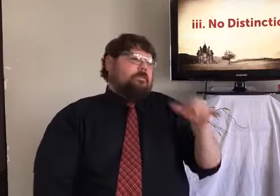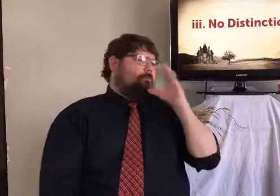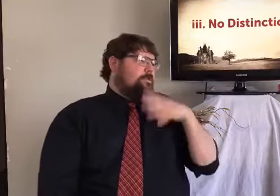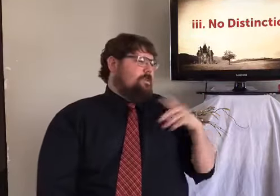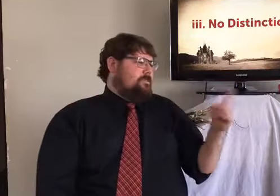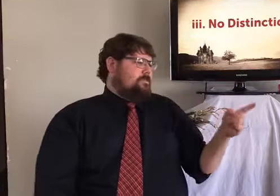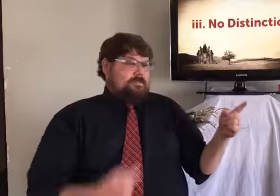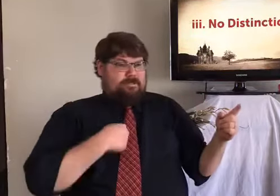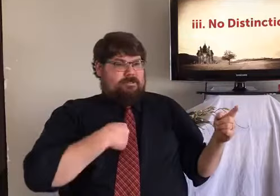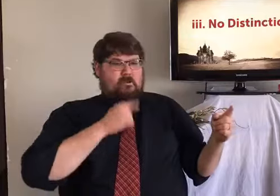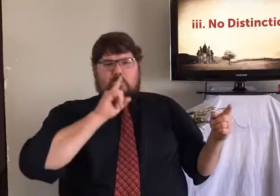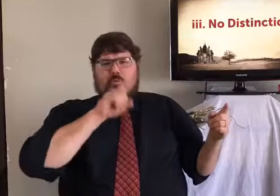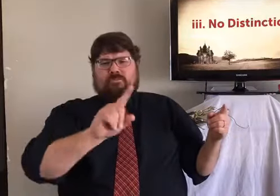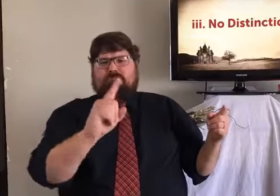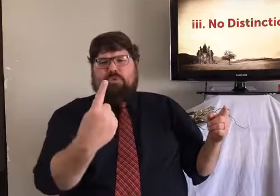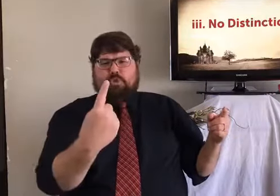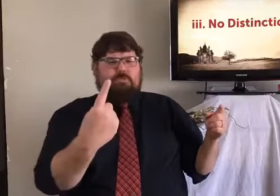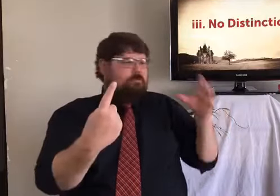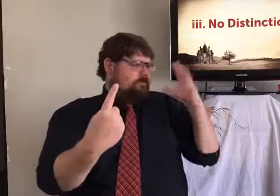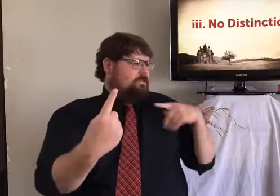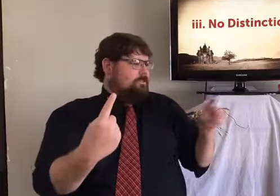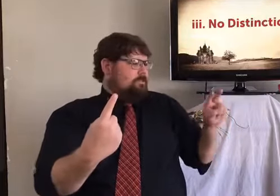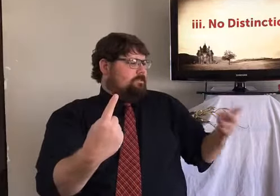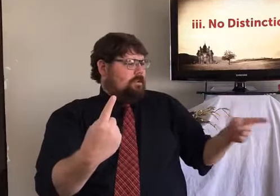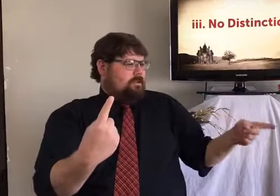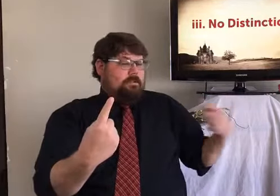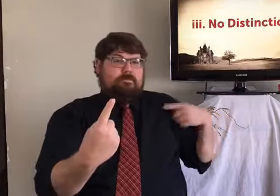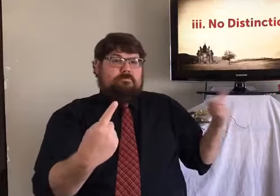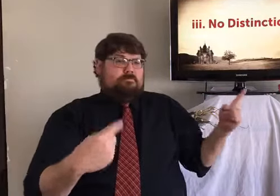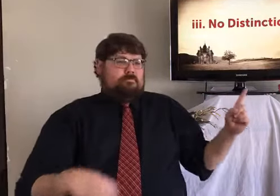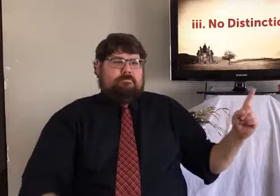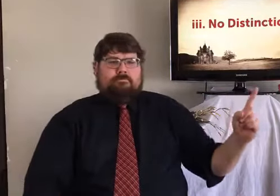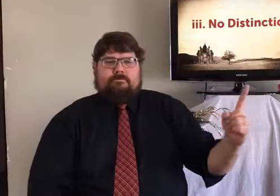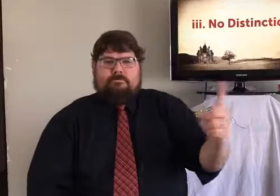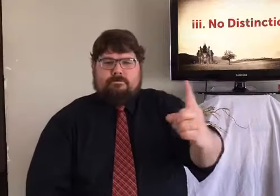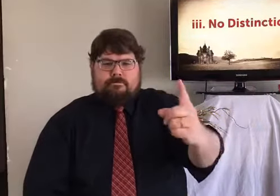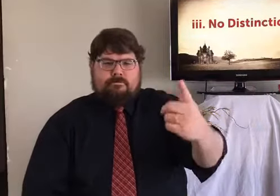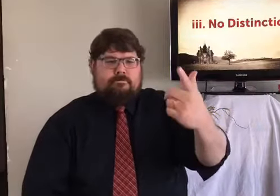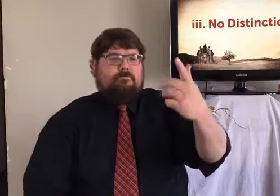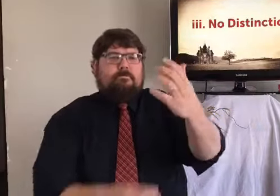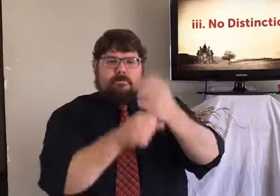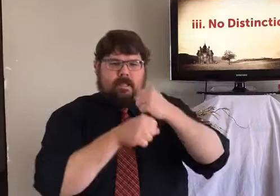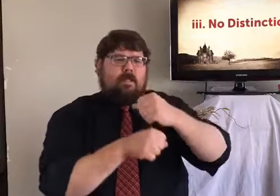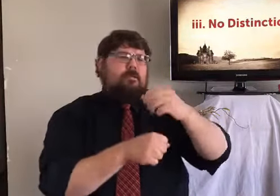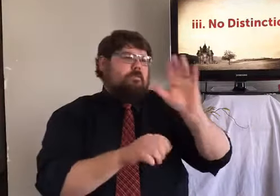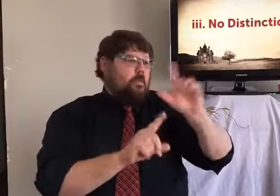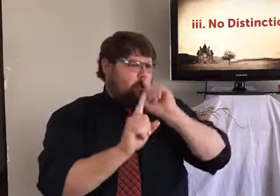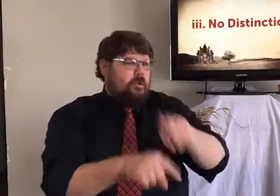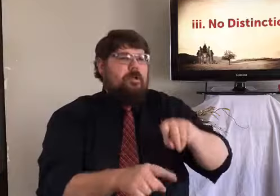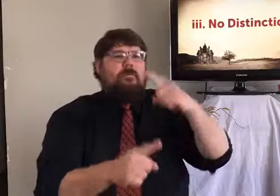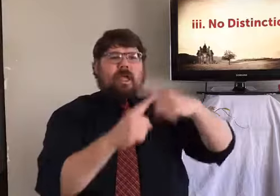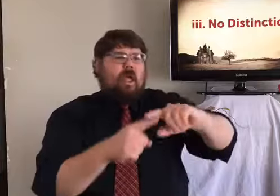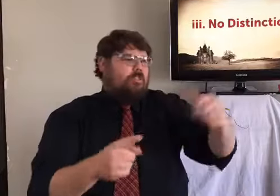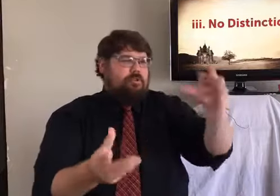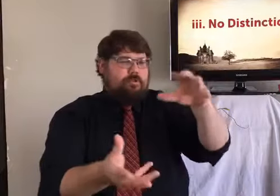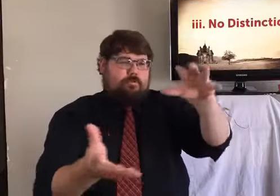that might be my order. But I didn't. And so then that woman came in. Remember, I had ordered first. She came in after me. That woman came in,